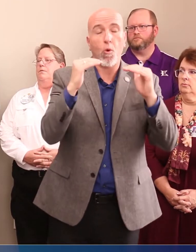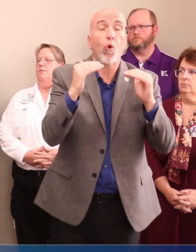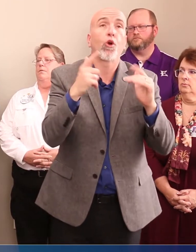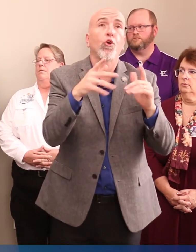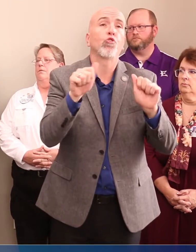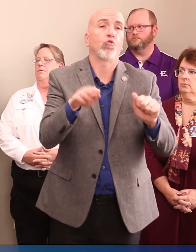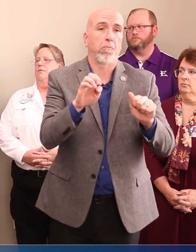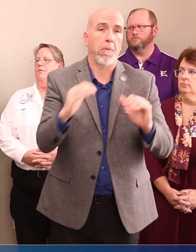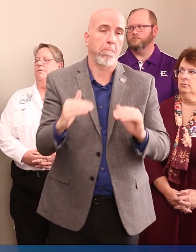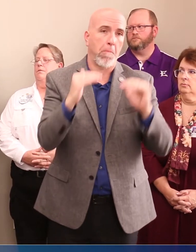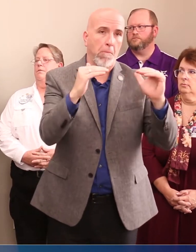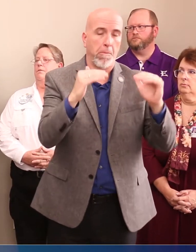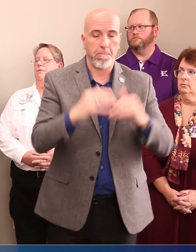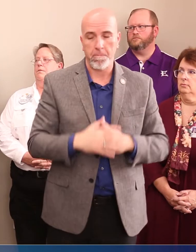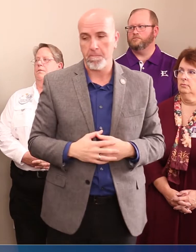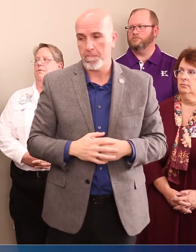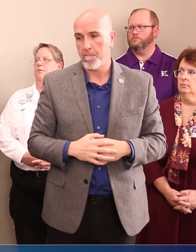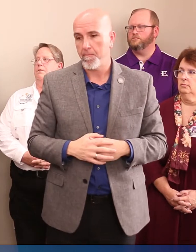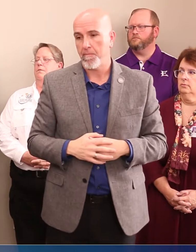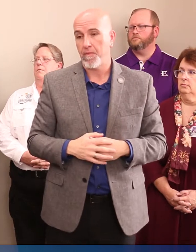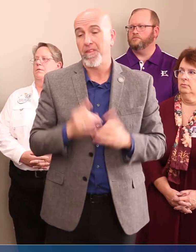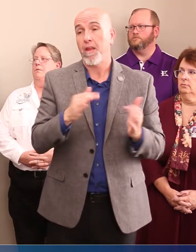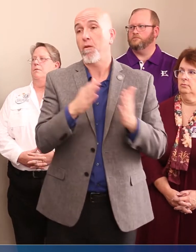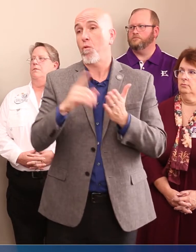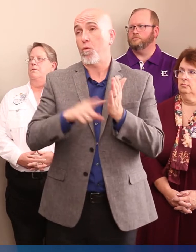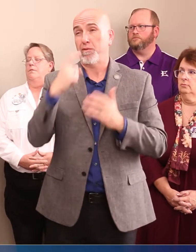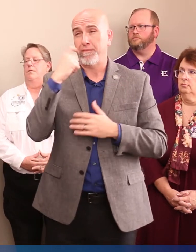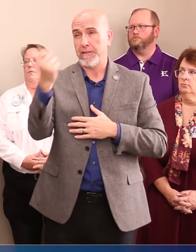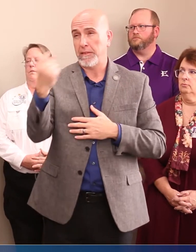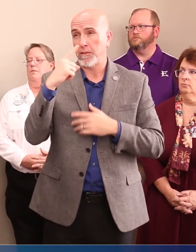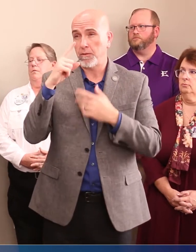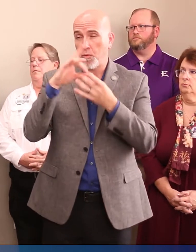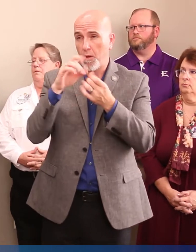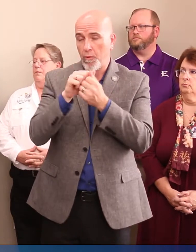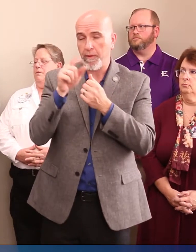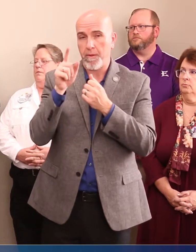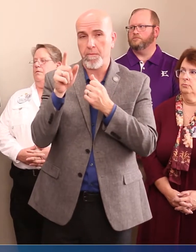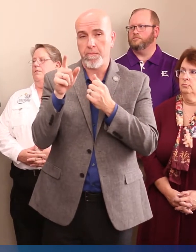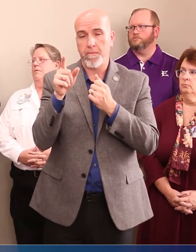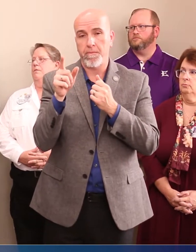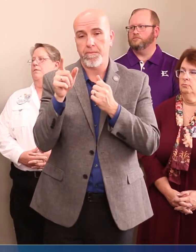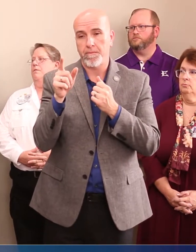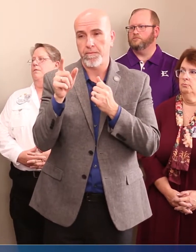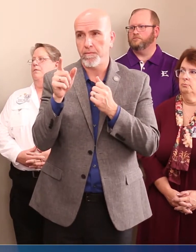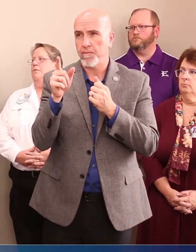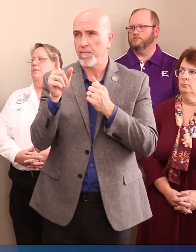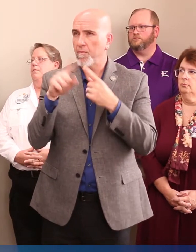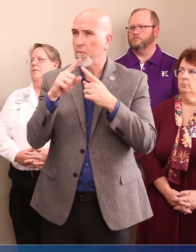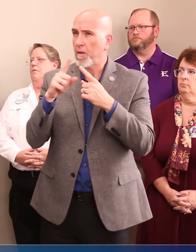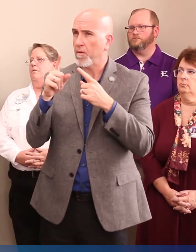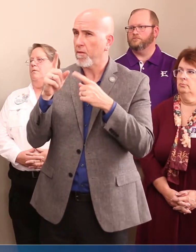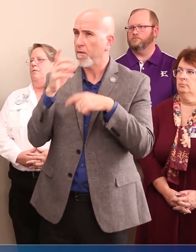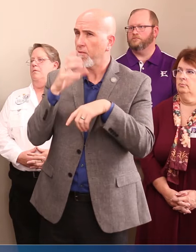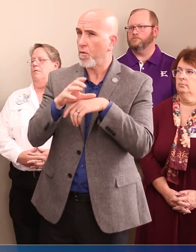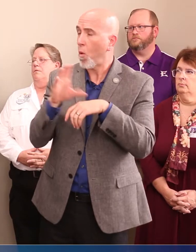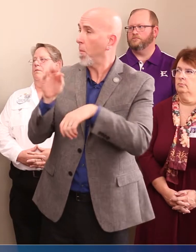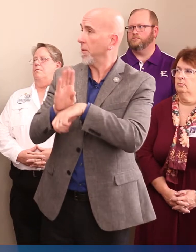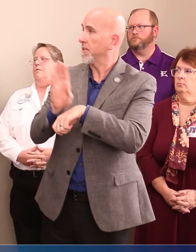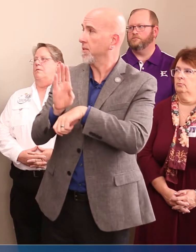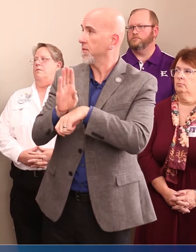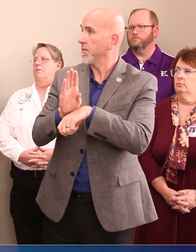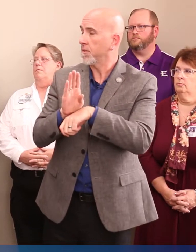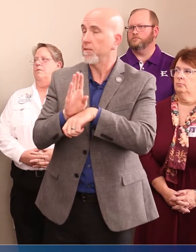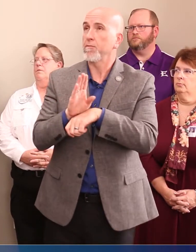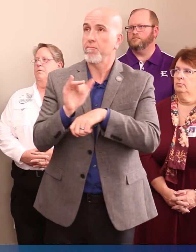bumped up to its next level. Now concerning your question about, was it about enforcement? Businesses.